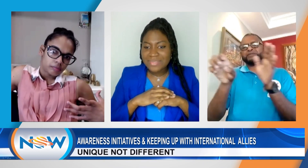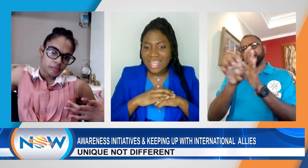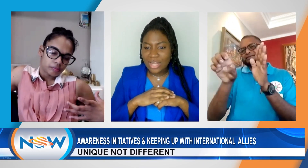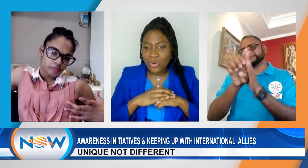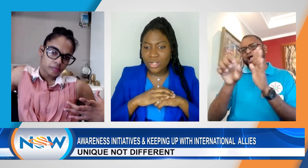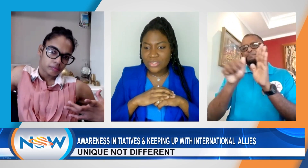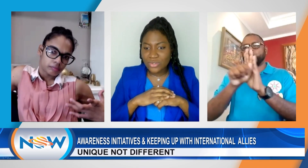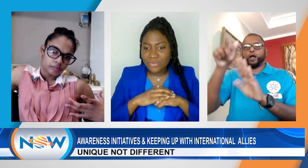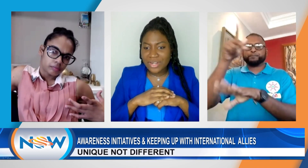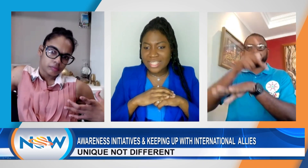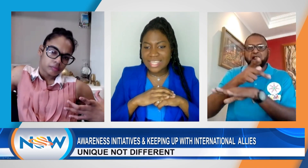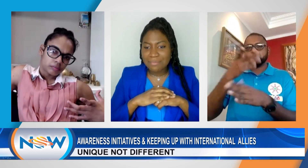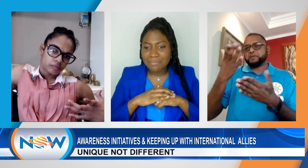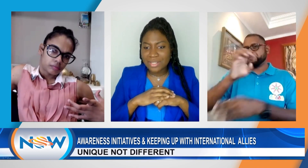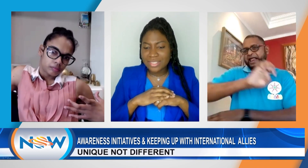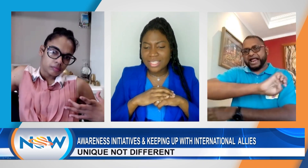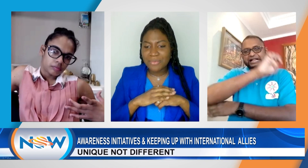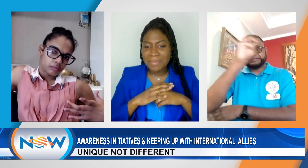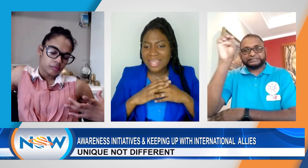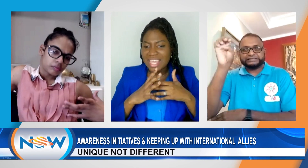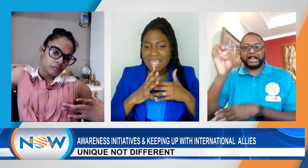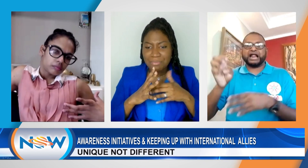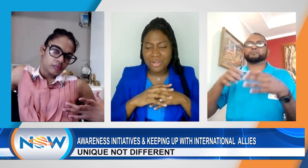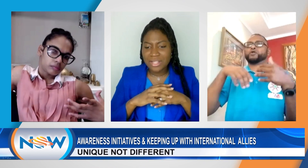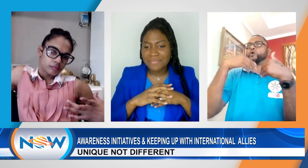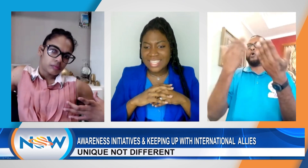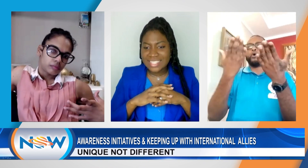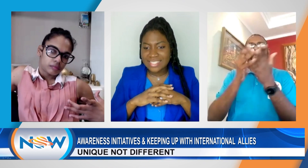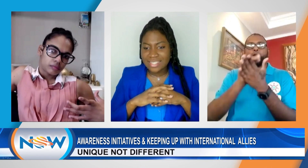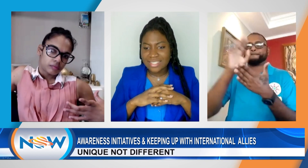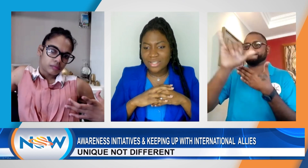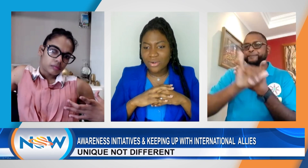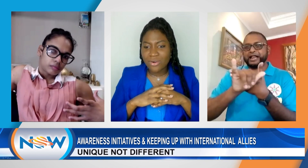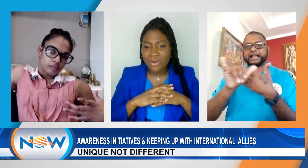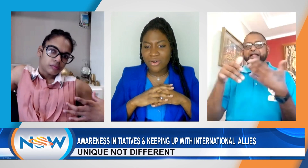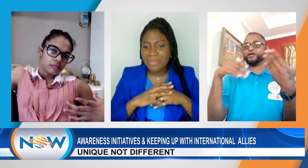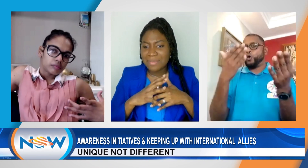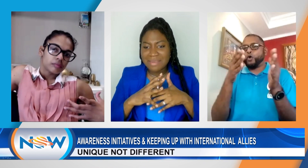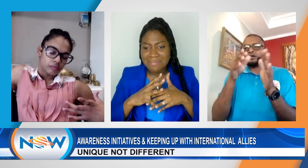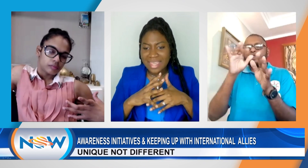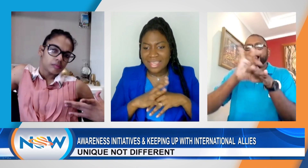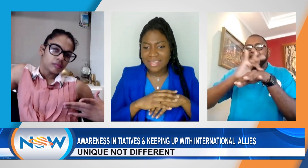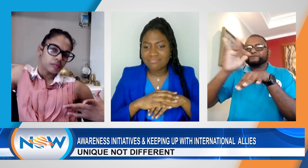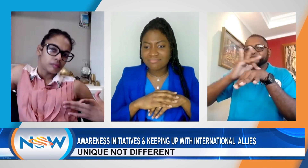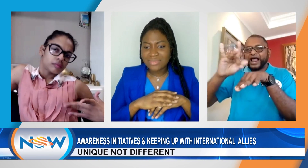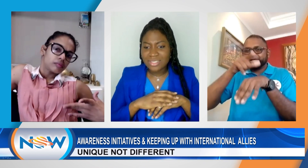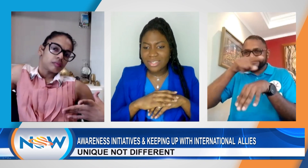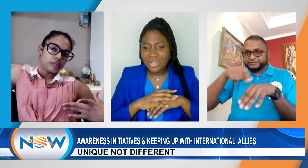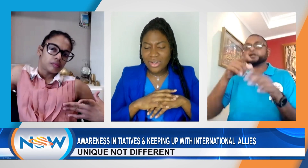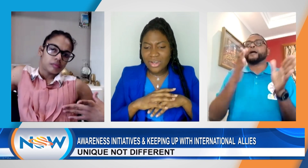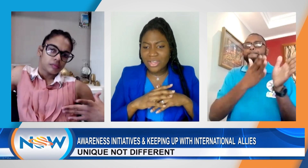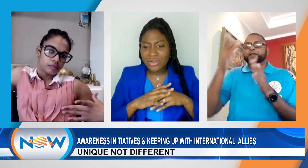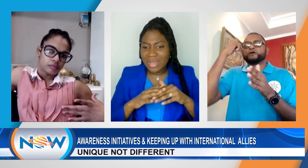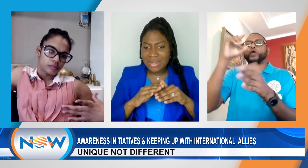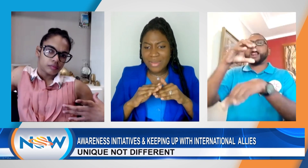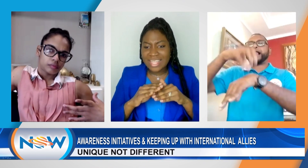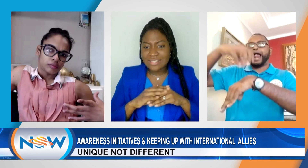And also, for example, you know, maybe in April for Easter or maybe in May, you know, anywhere that's